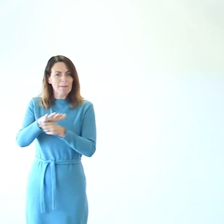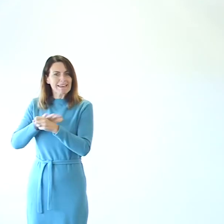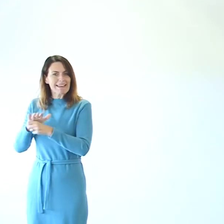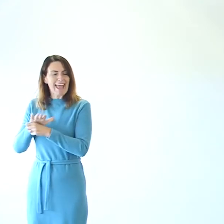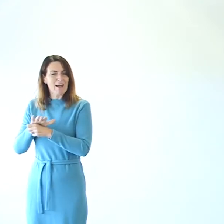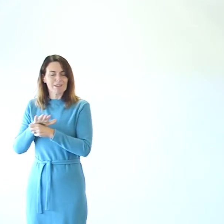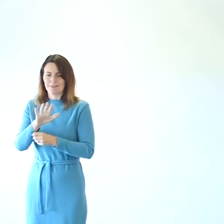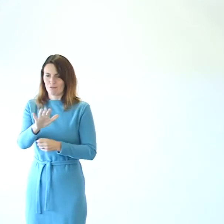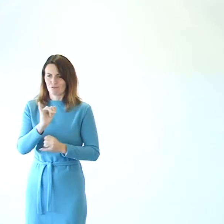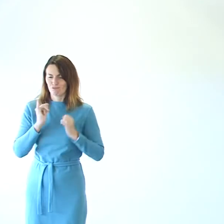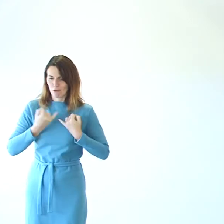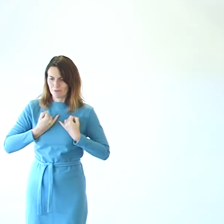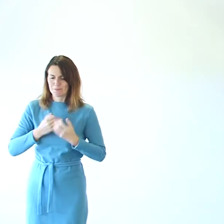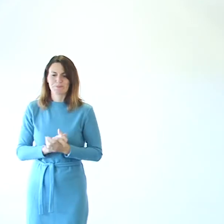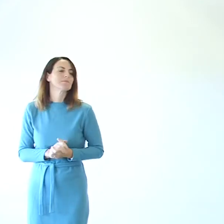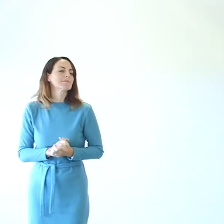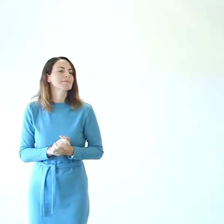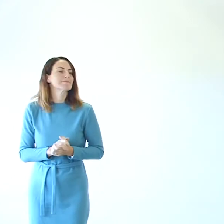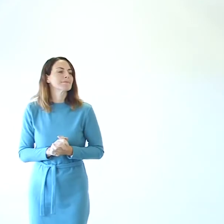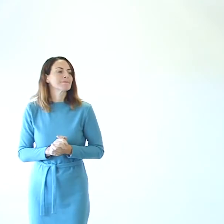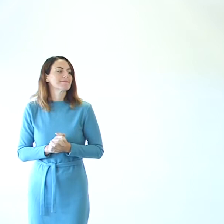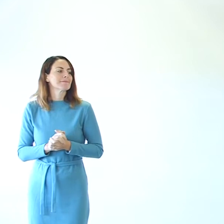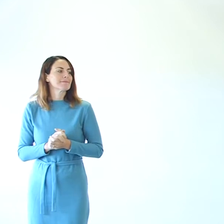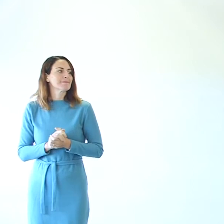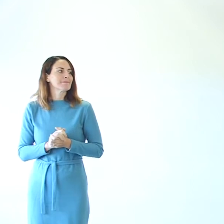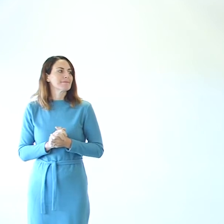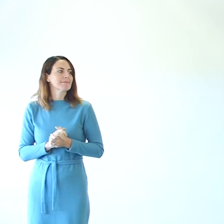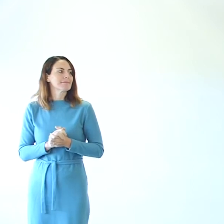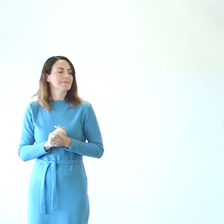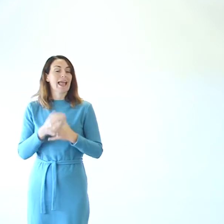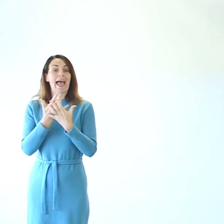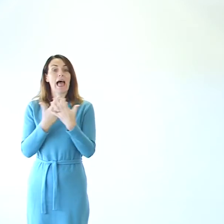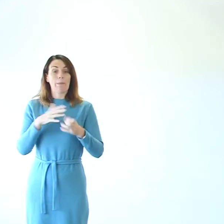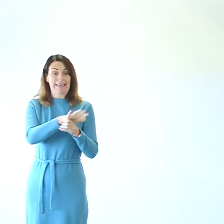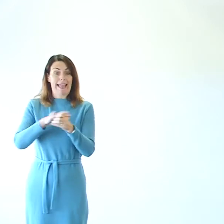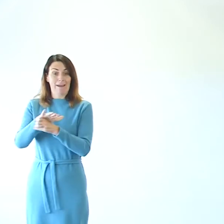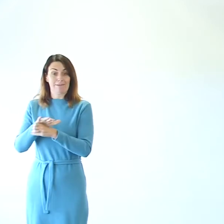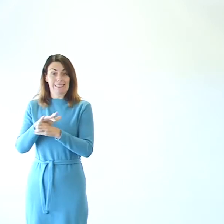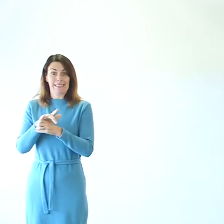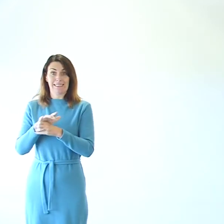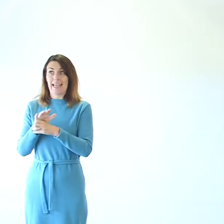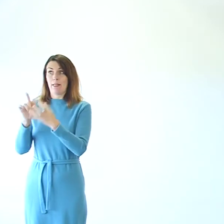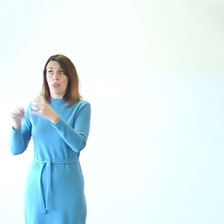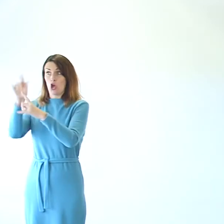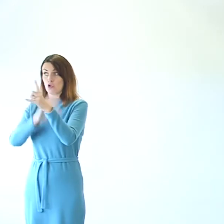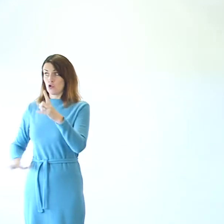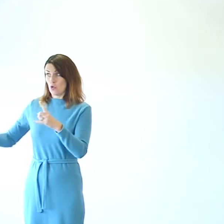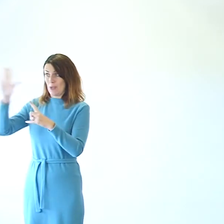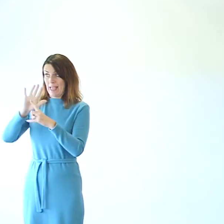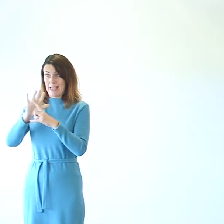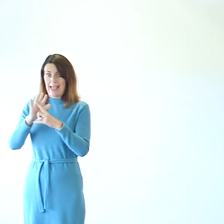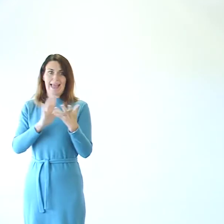in UK, no, how many areas are there in UK and MK that are in the, which,